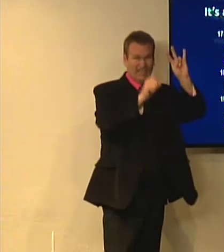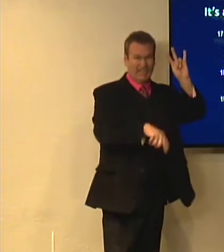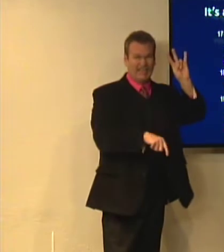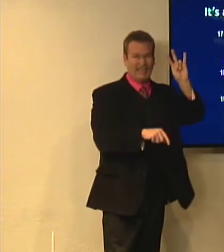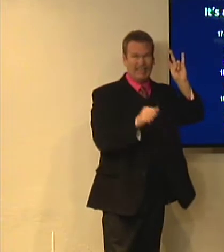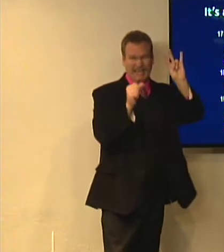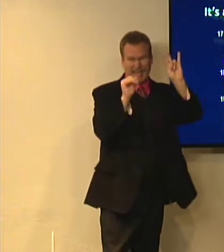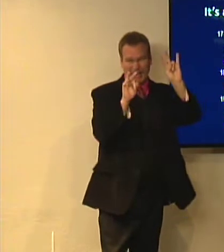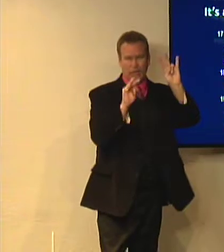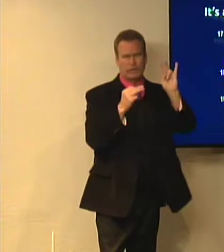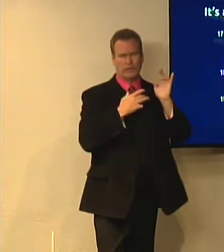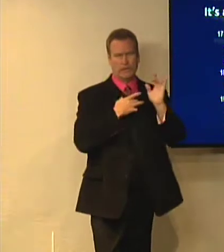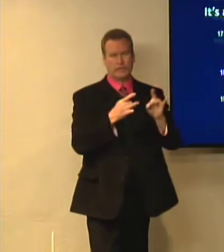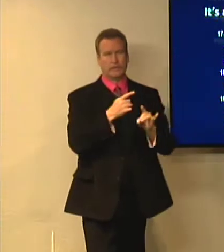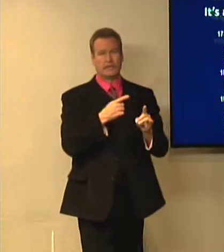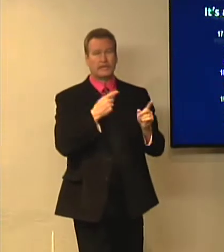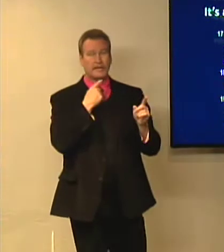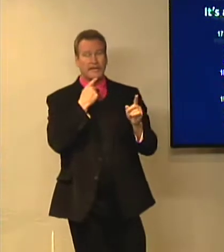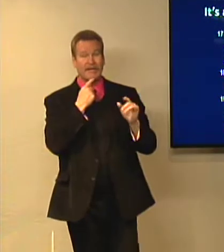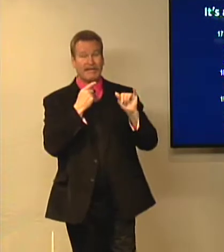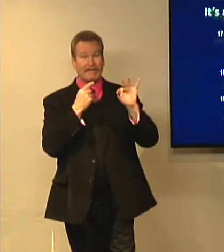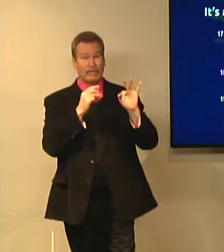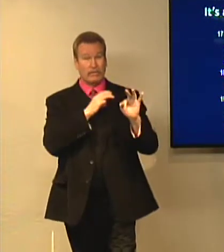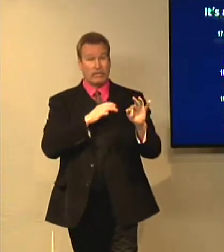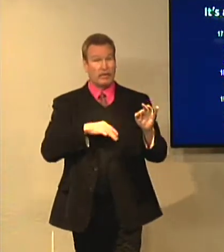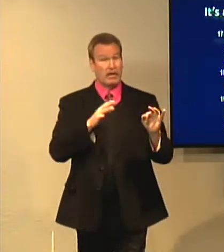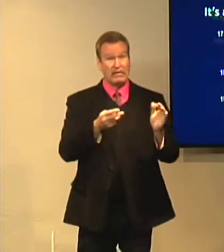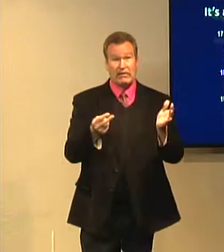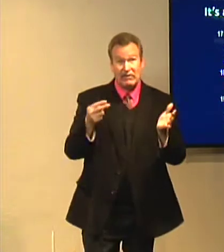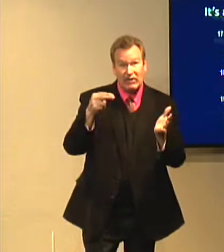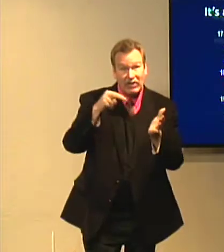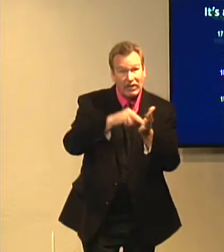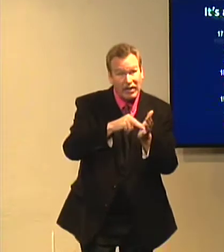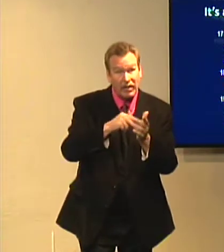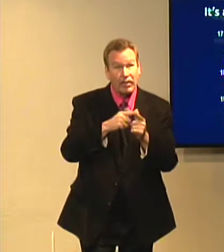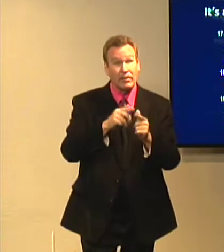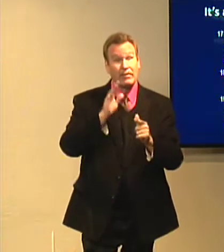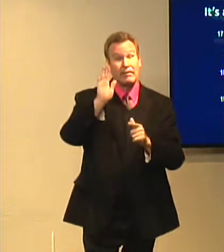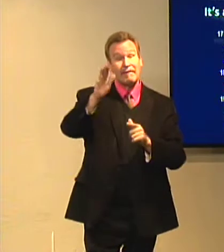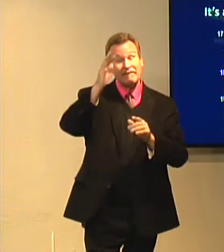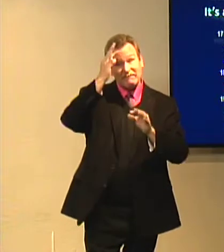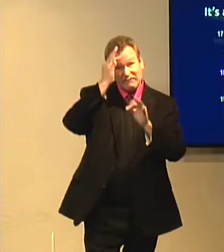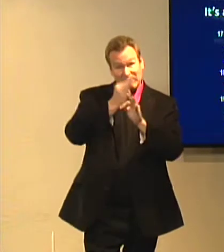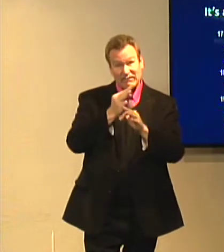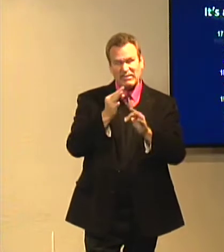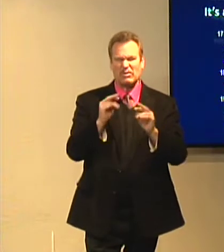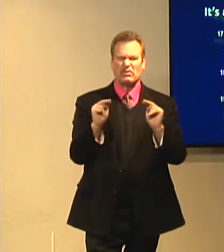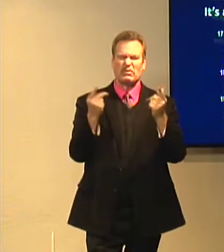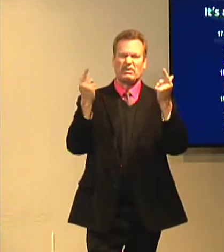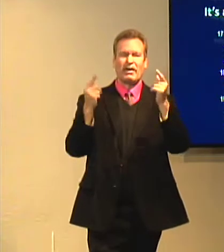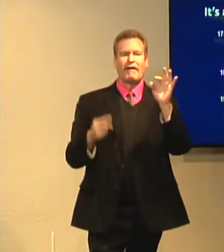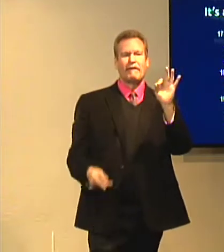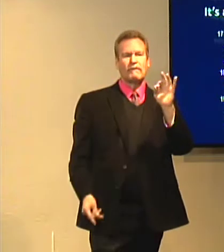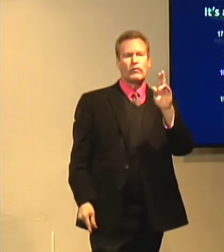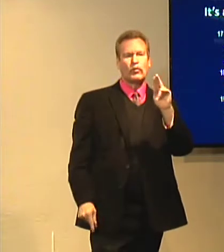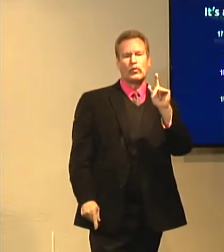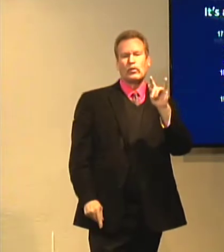verse 17 says, Christ has not been raised, then your faith is futile.